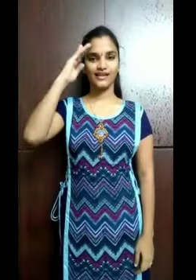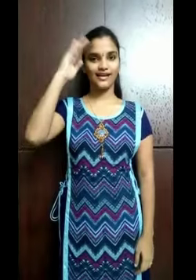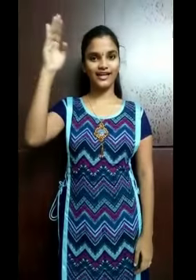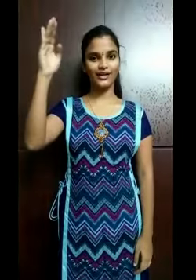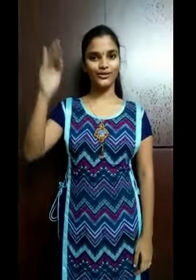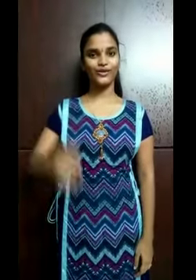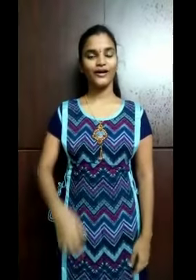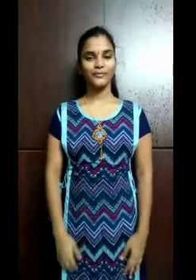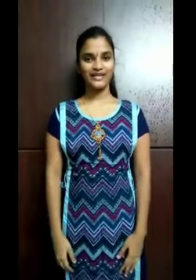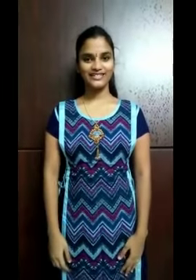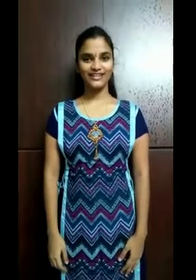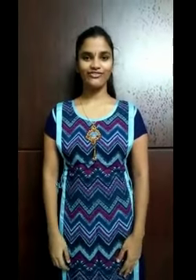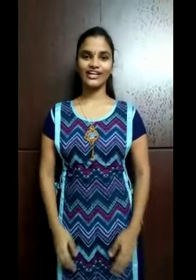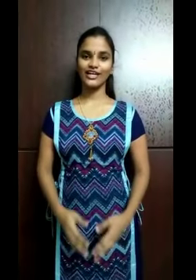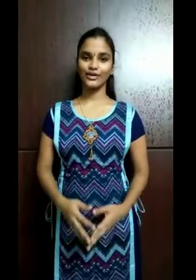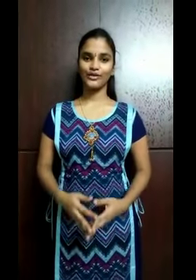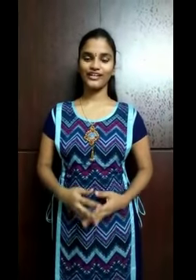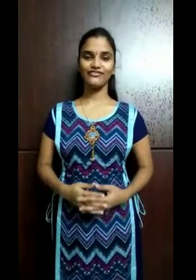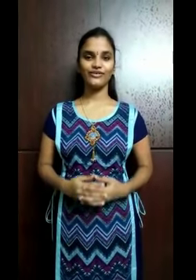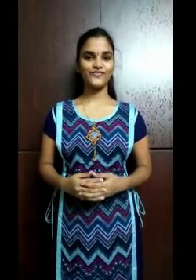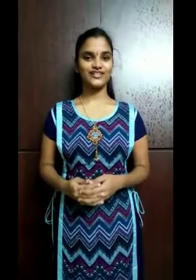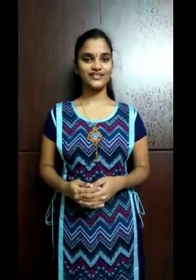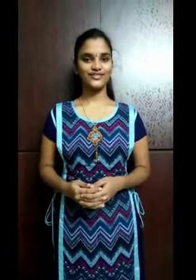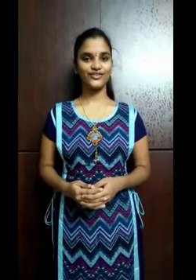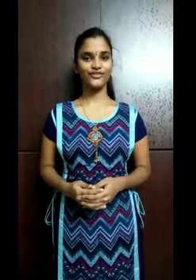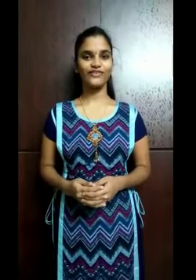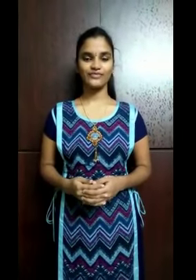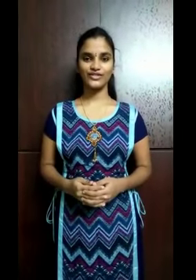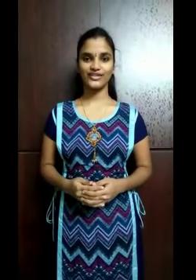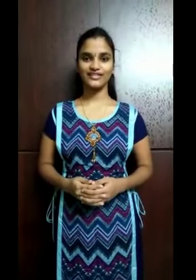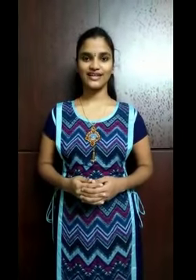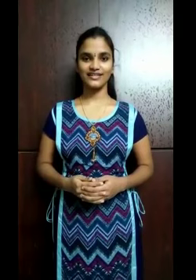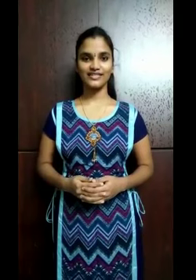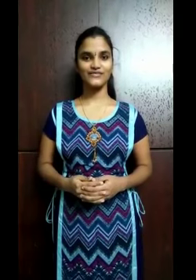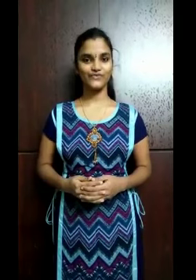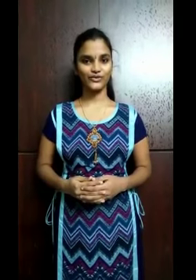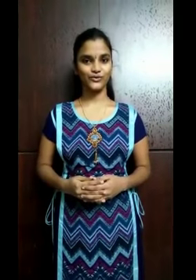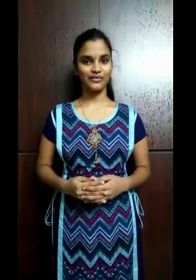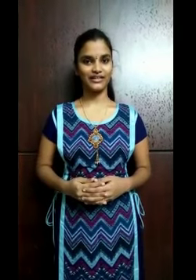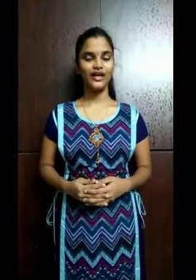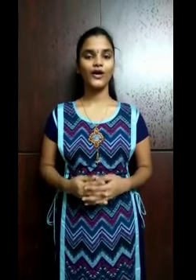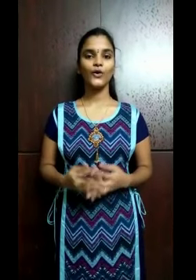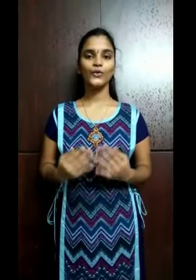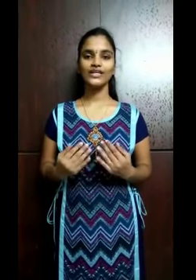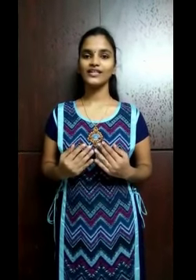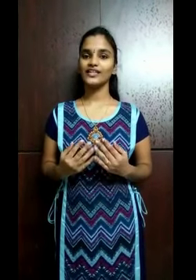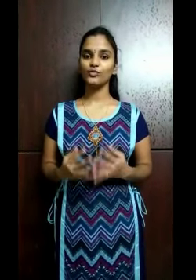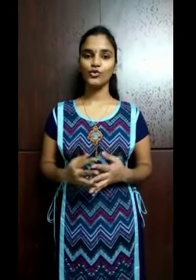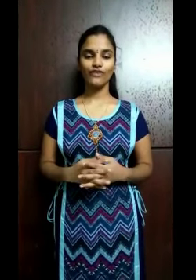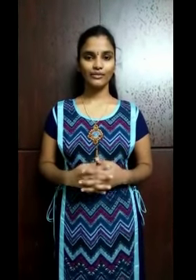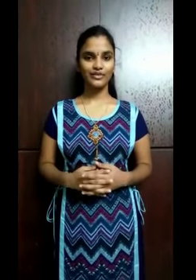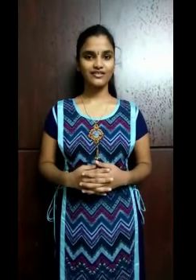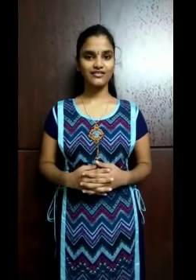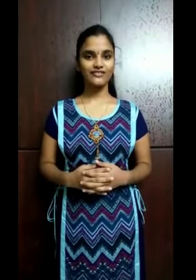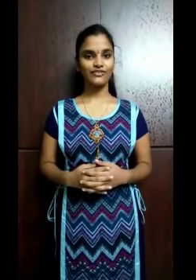Hello, myself Akita Erbanti from Vijay Institute of Pharmaceutical Sciences for Home. We, the team of IPASF